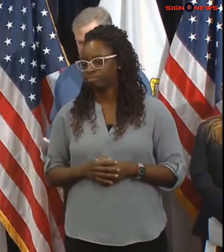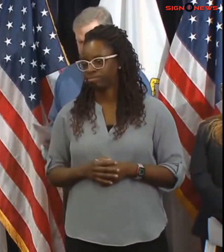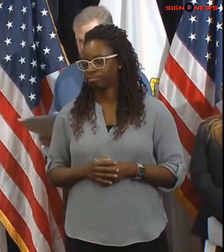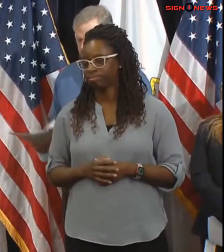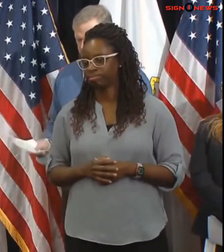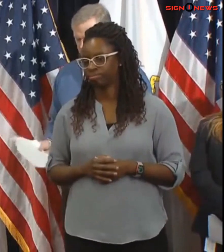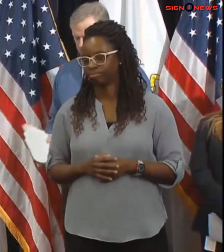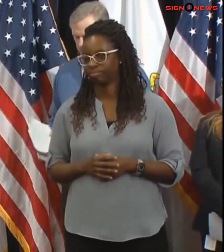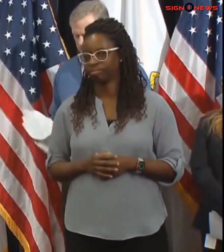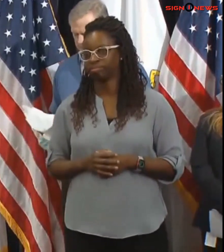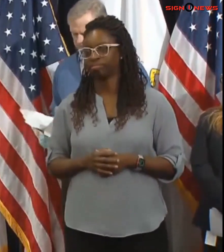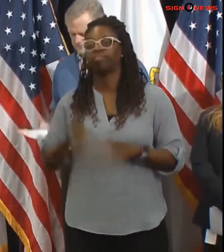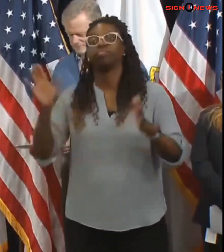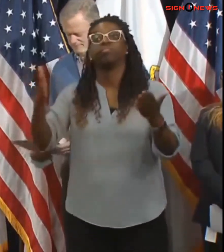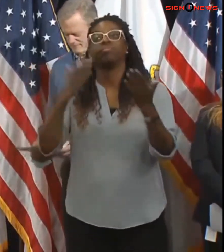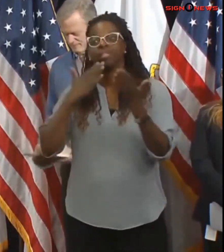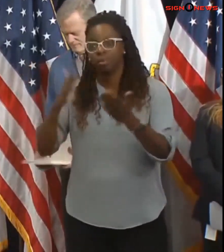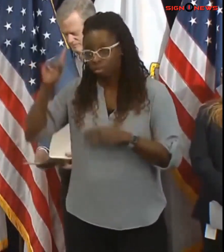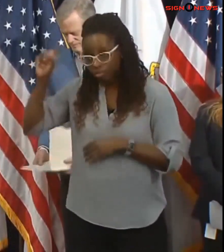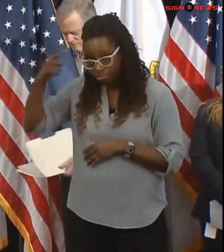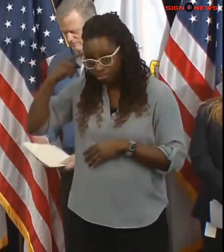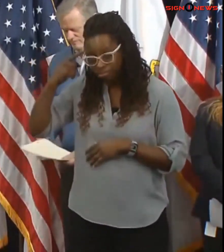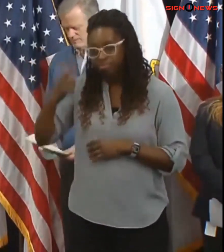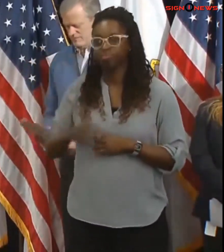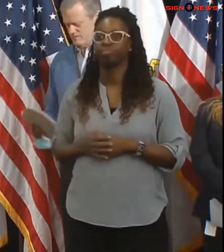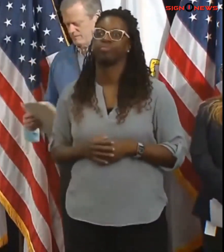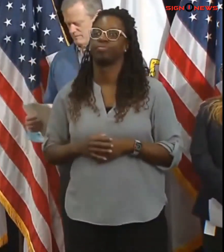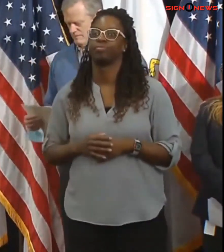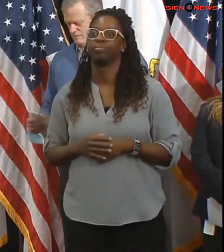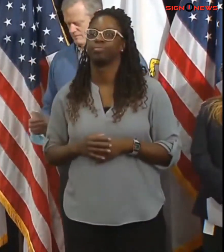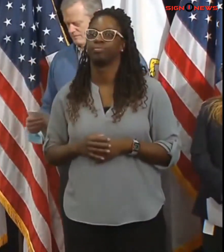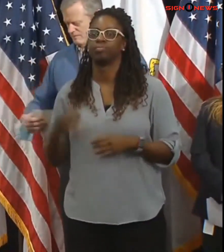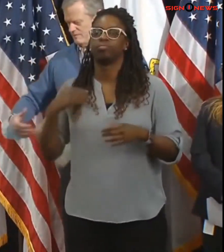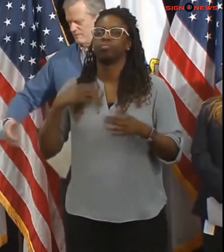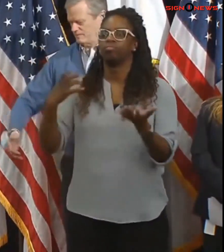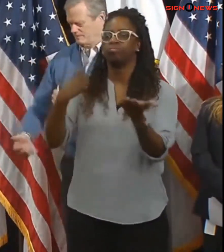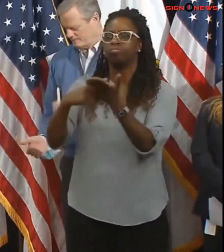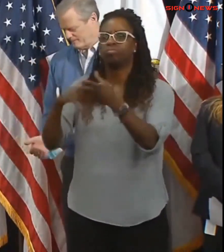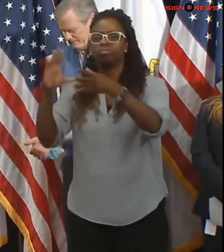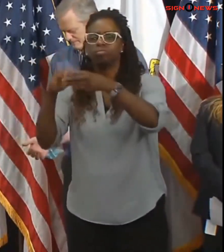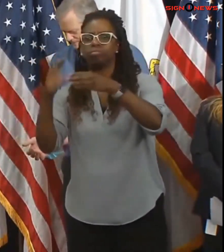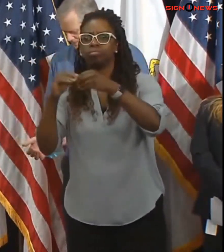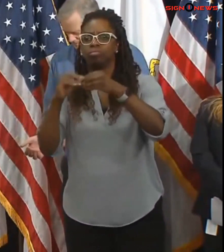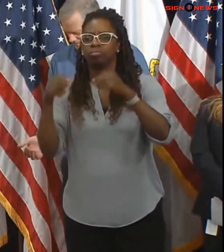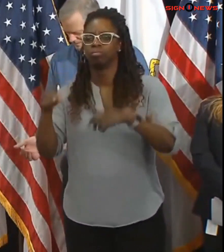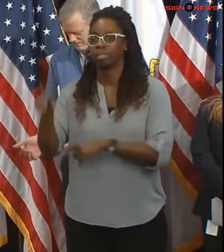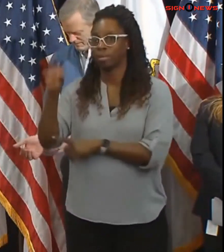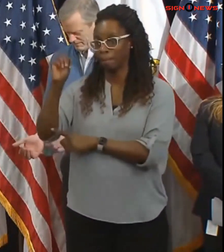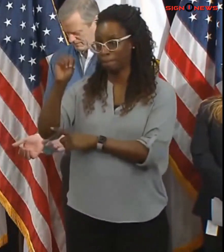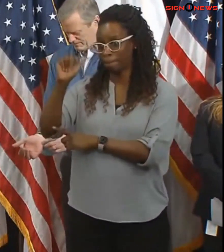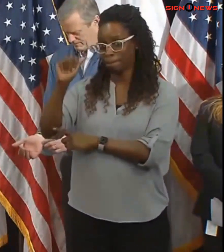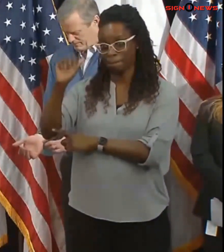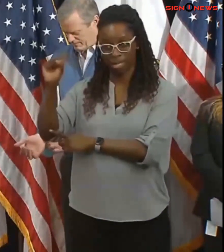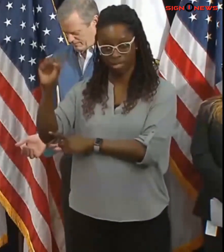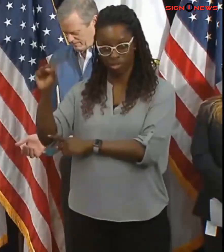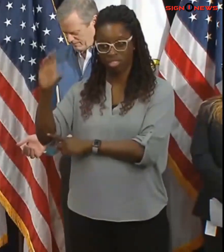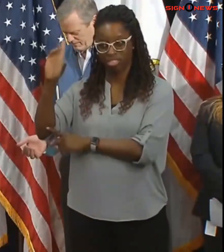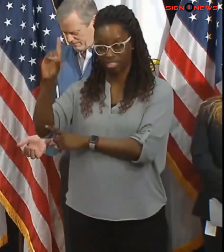you, Governor. I'd like to discuss the steps MassDOT and the Commonwealth's transportation agencies are taking to